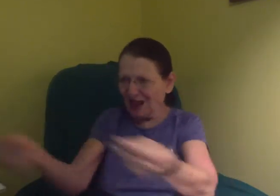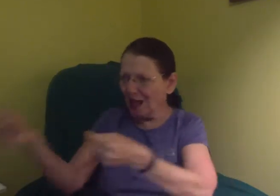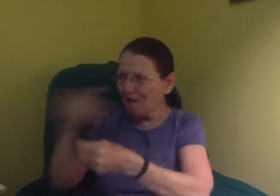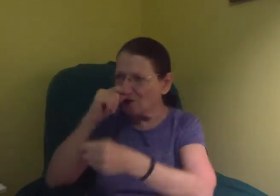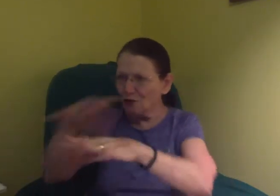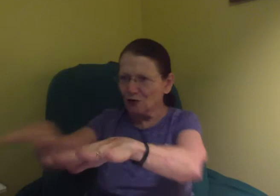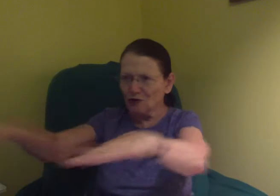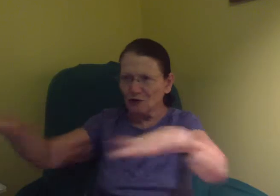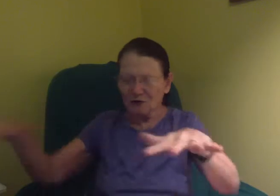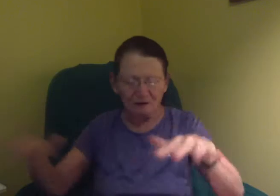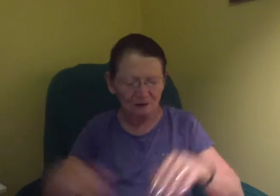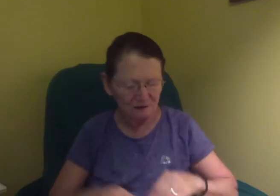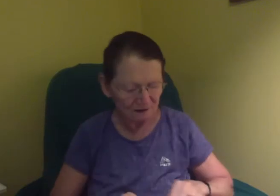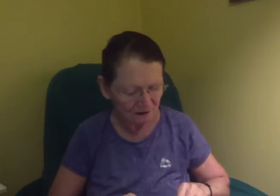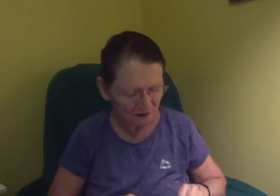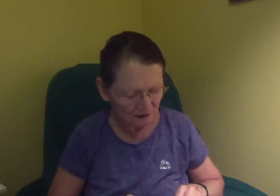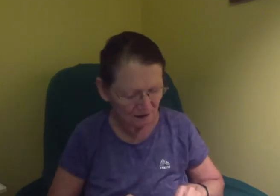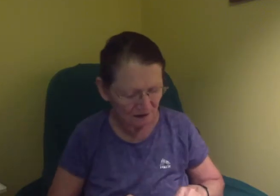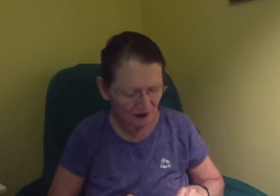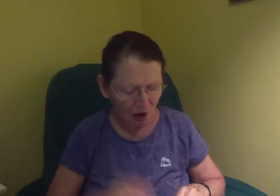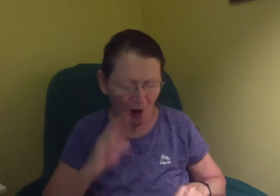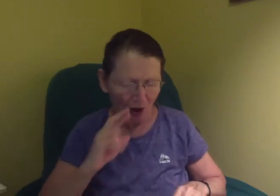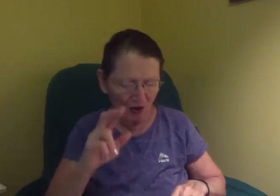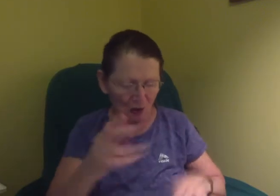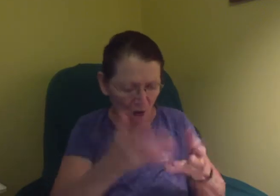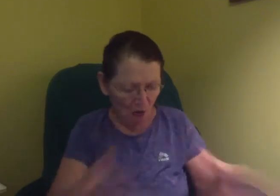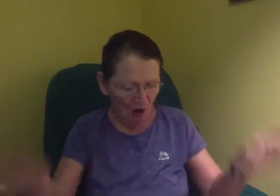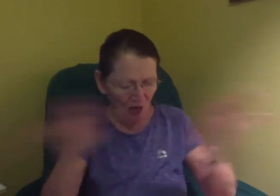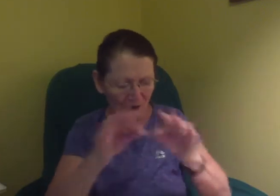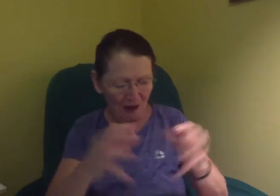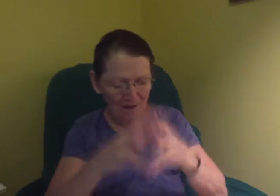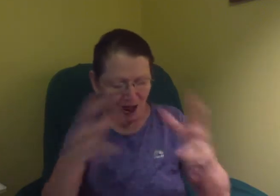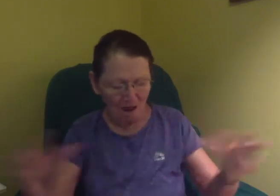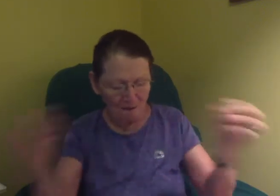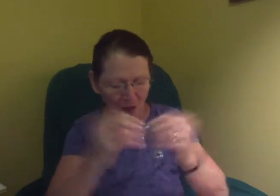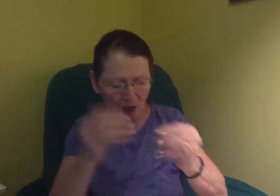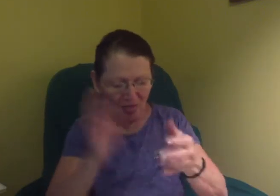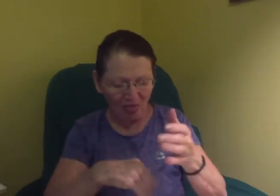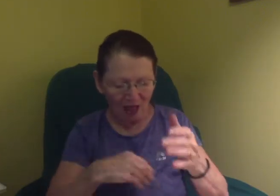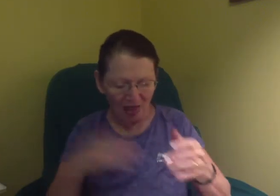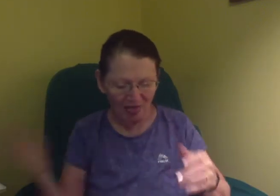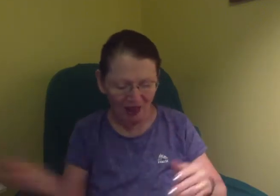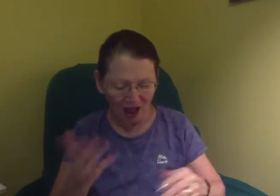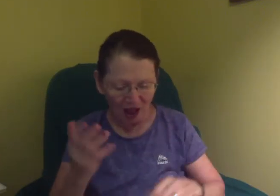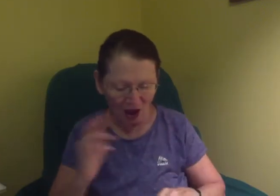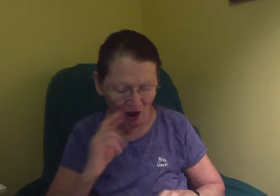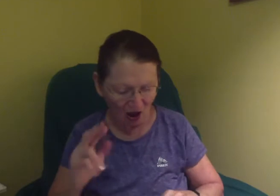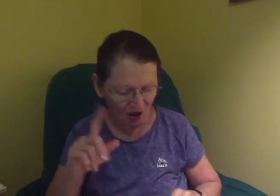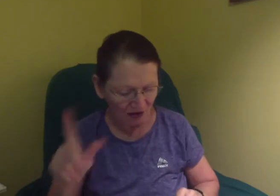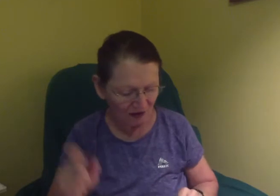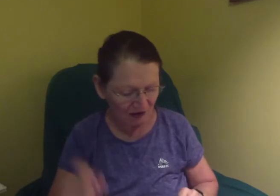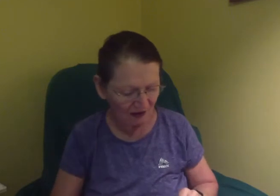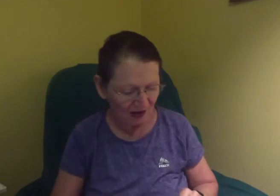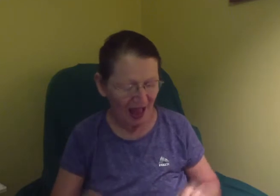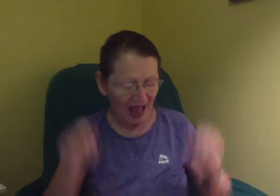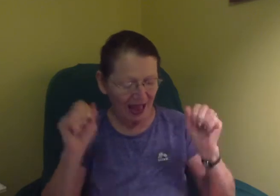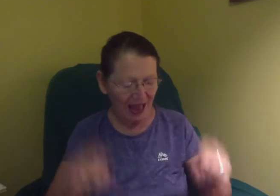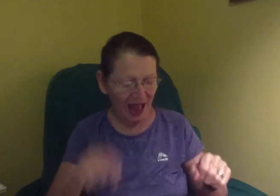to the first month of that book that time, and I